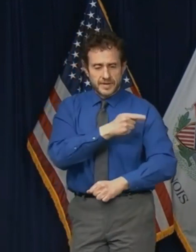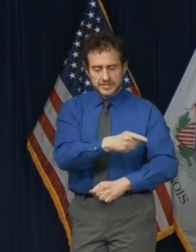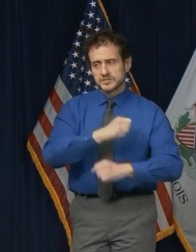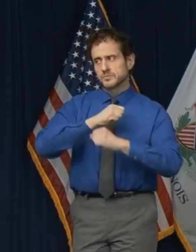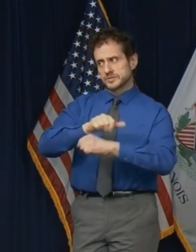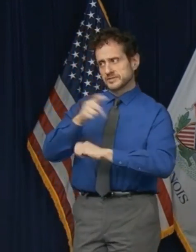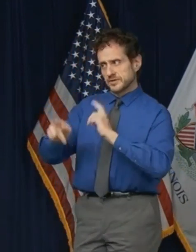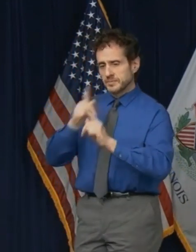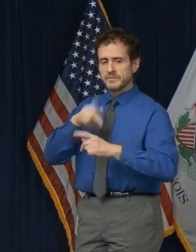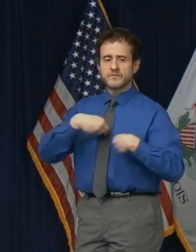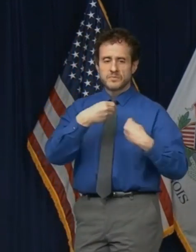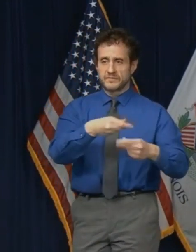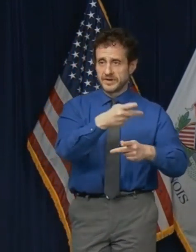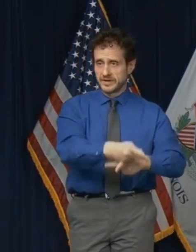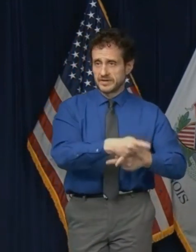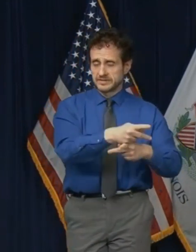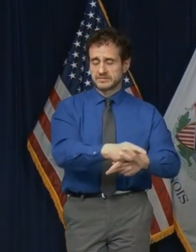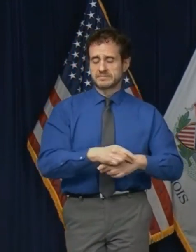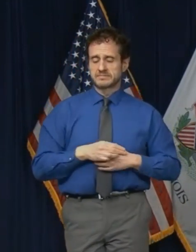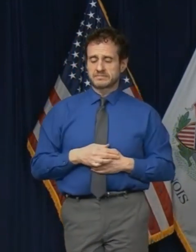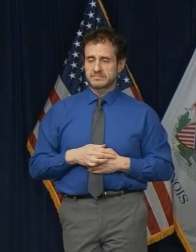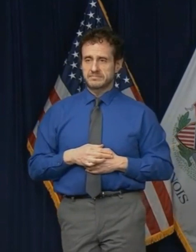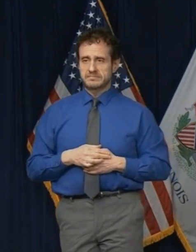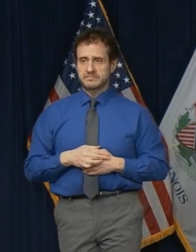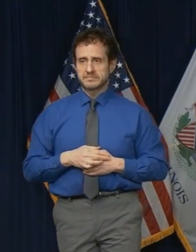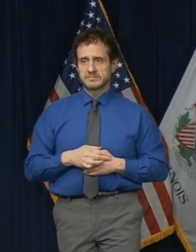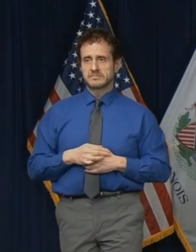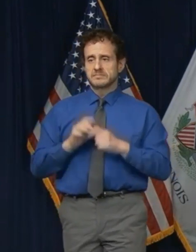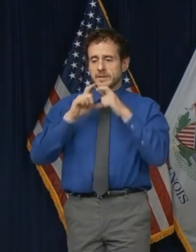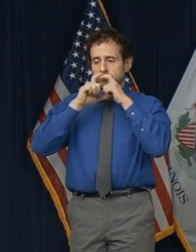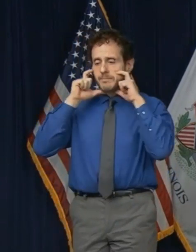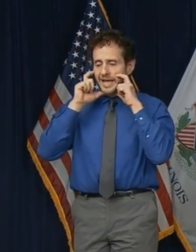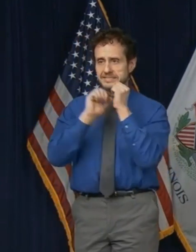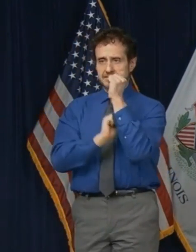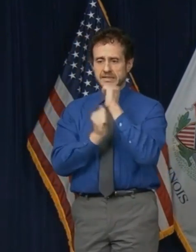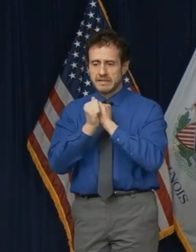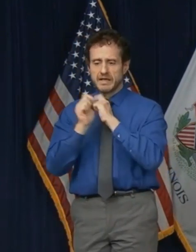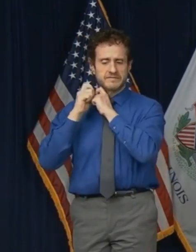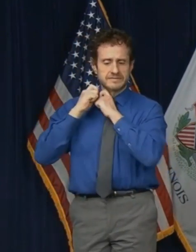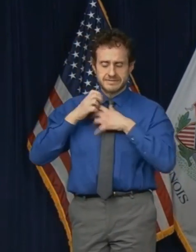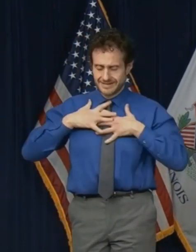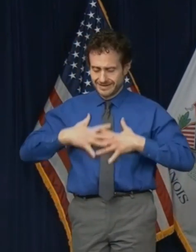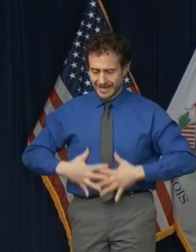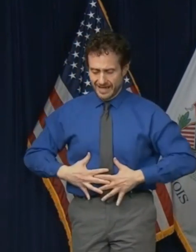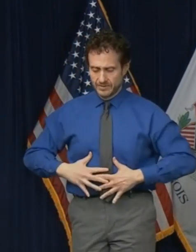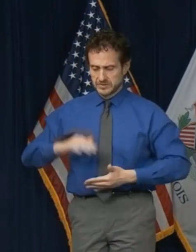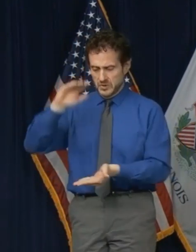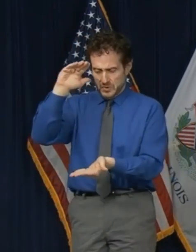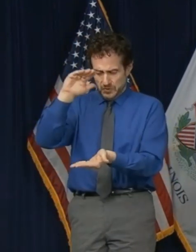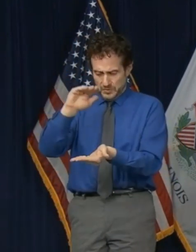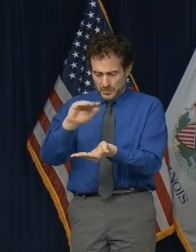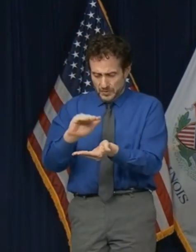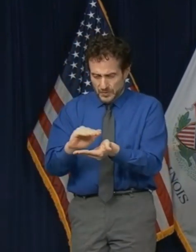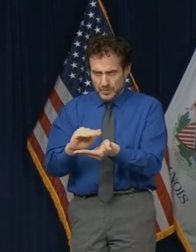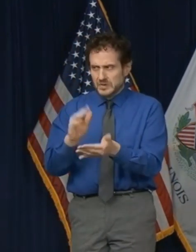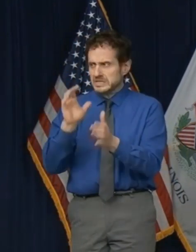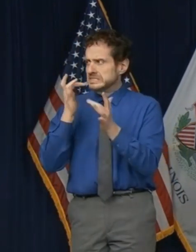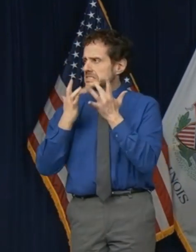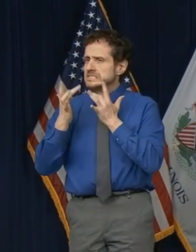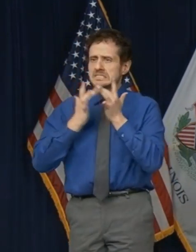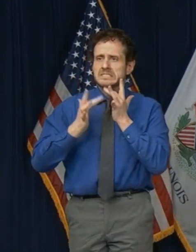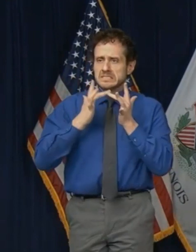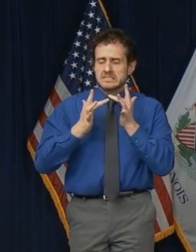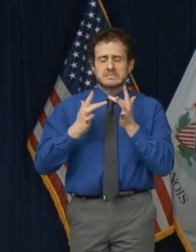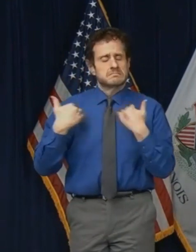when providing care. Shortages of these essential supplies are currently posing a tremendous challenge